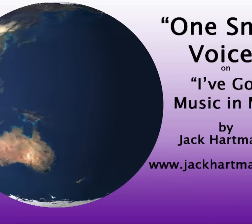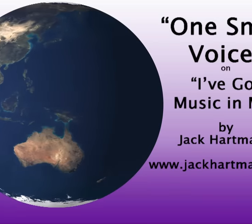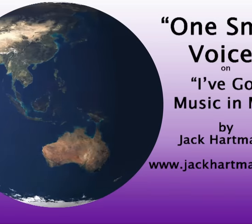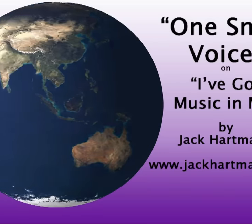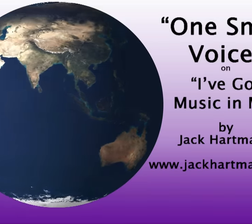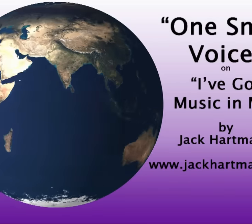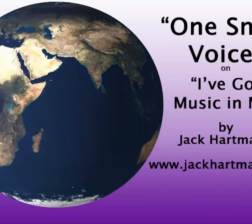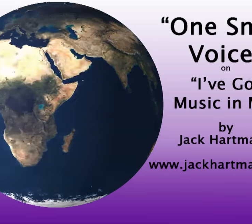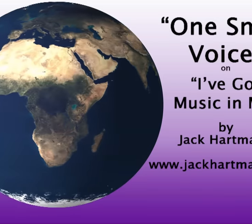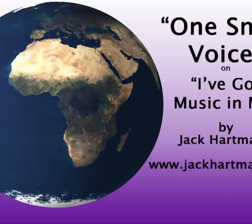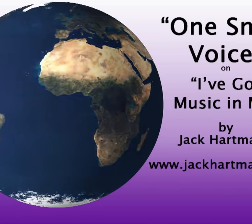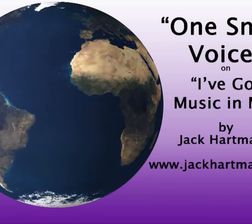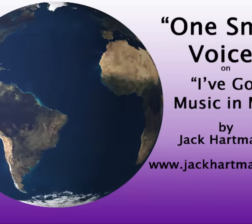Thanks for listening! hi.